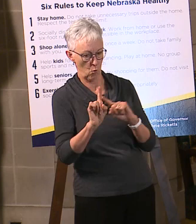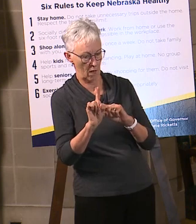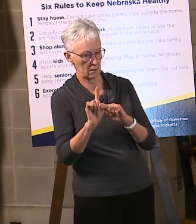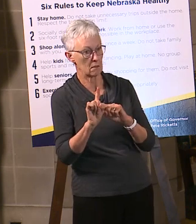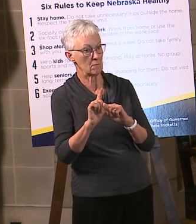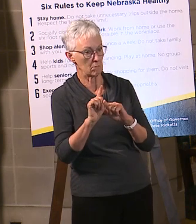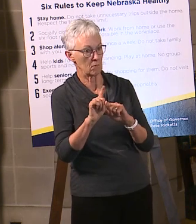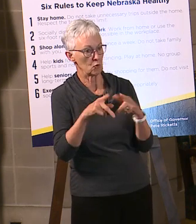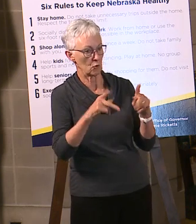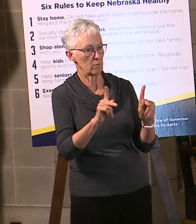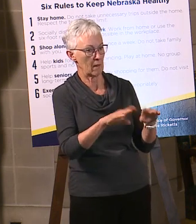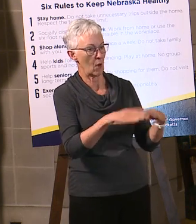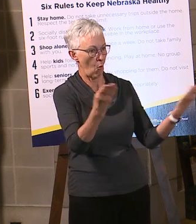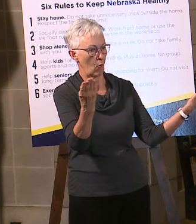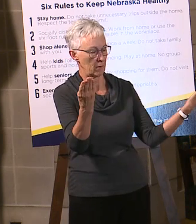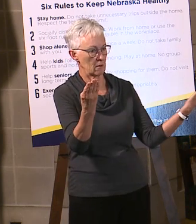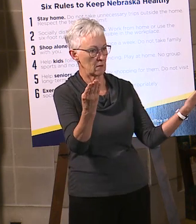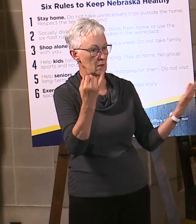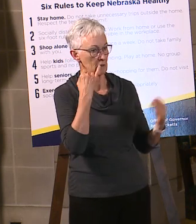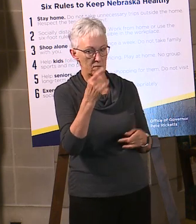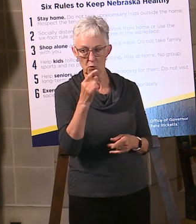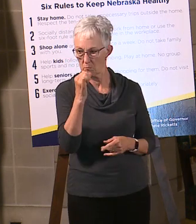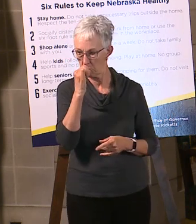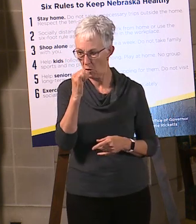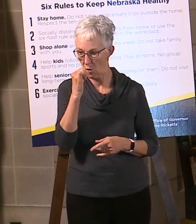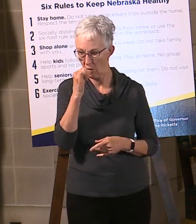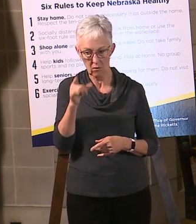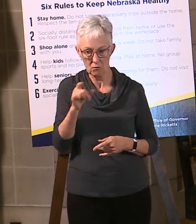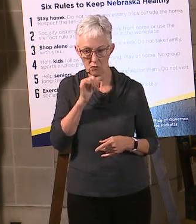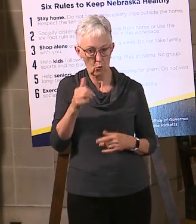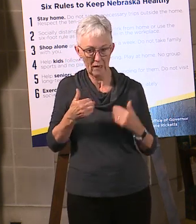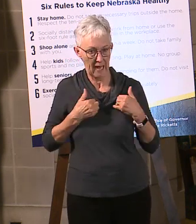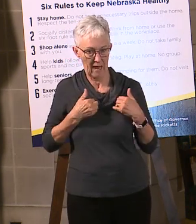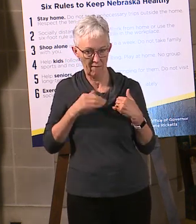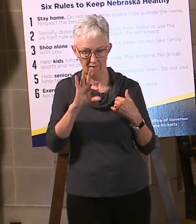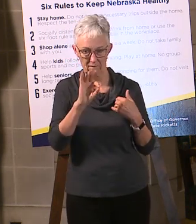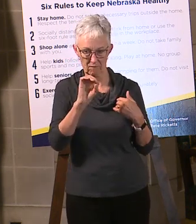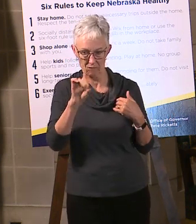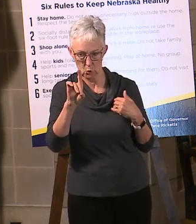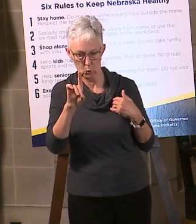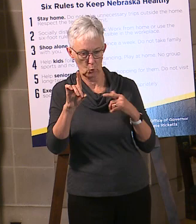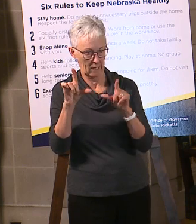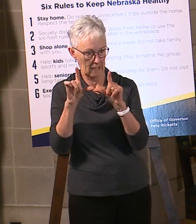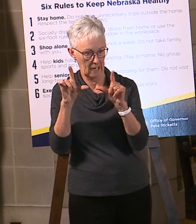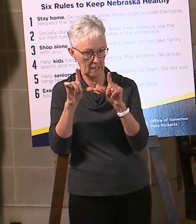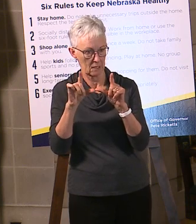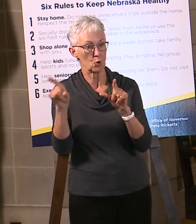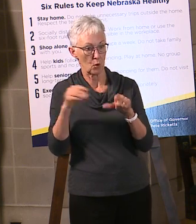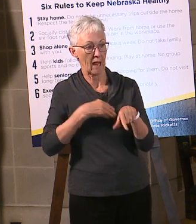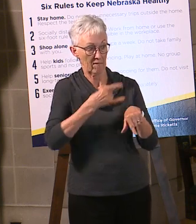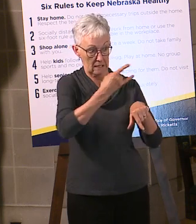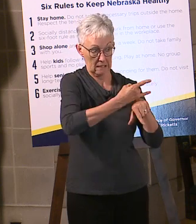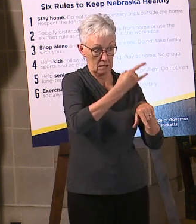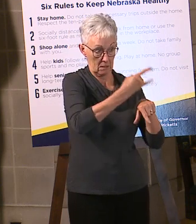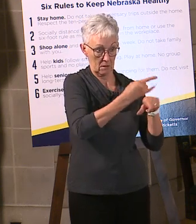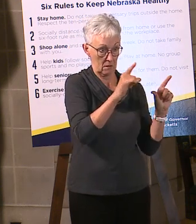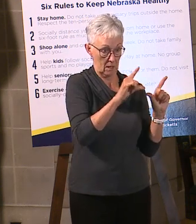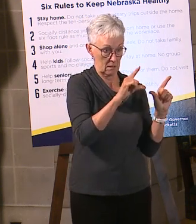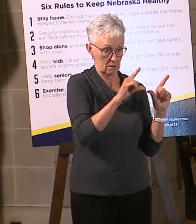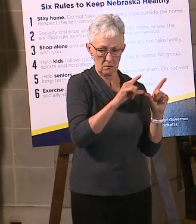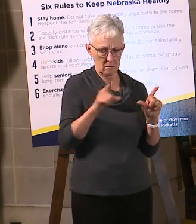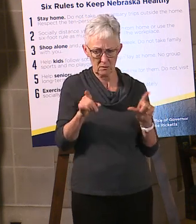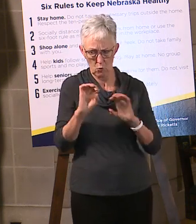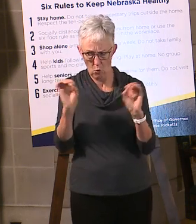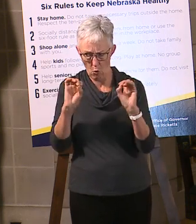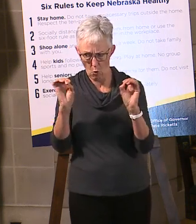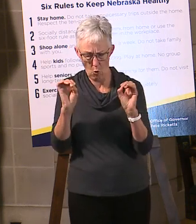If you are a bar or an organization that does not have that food license, you only have a liquor license, then you are not. You can't, if you don't have the food